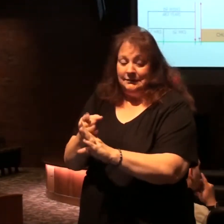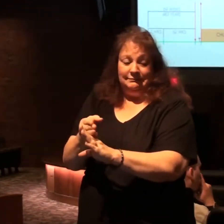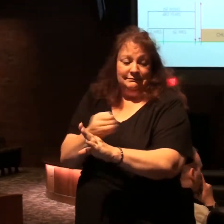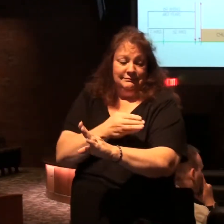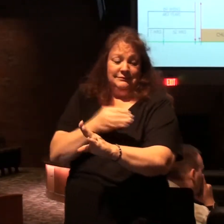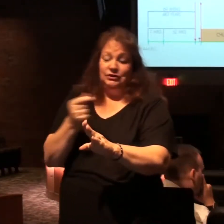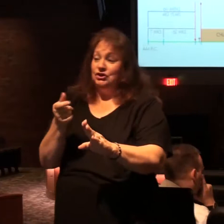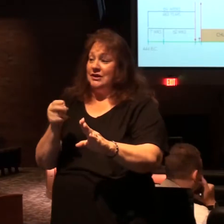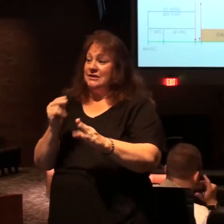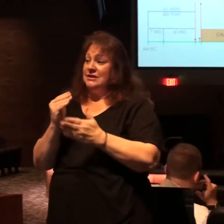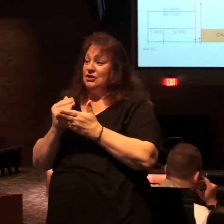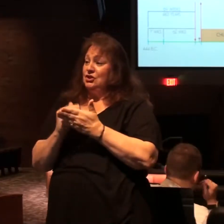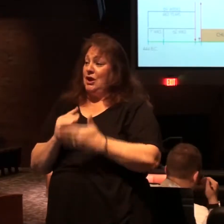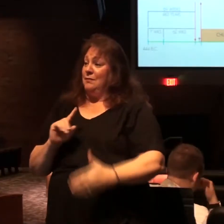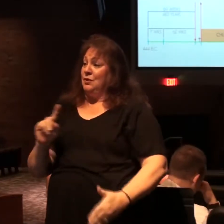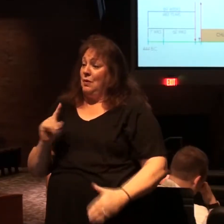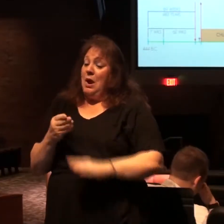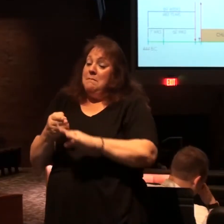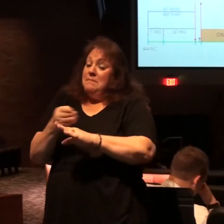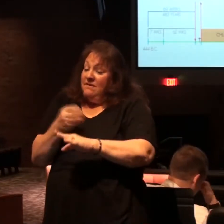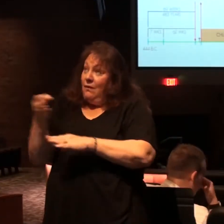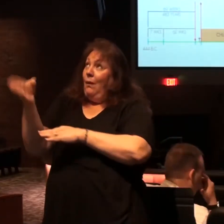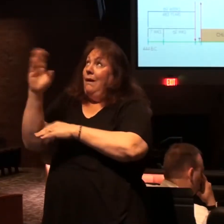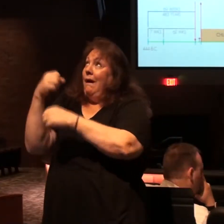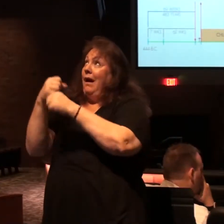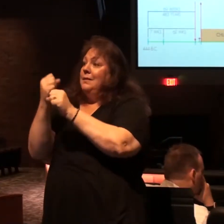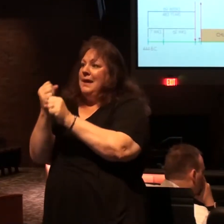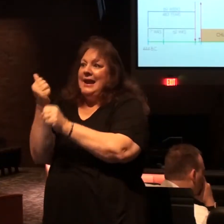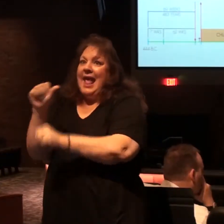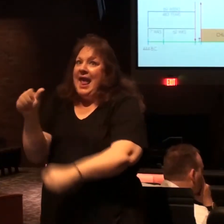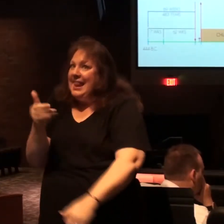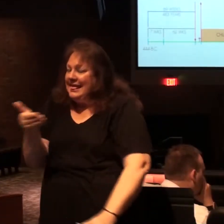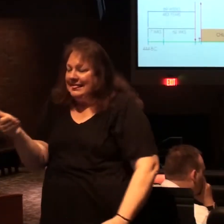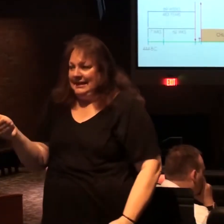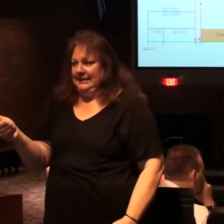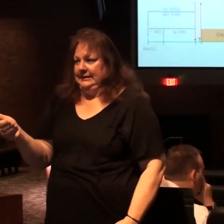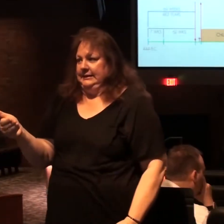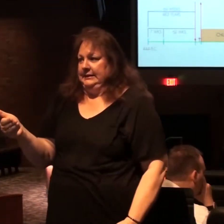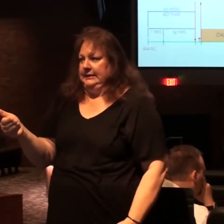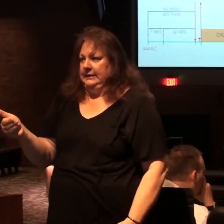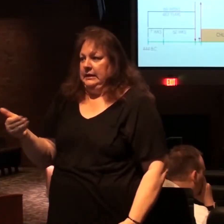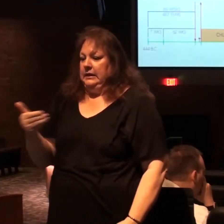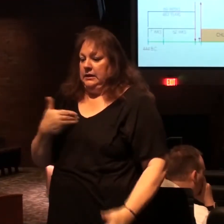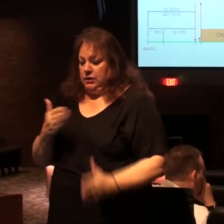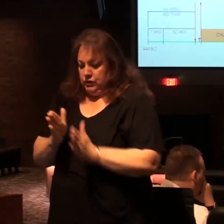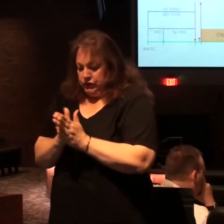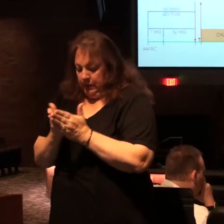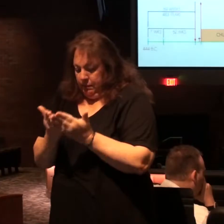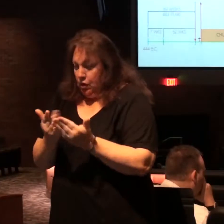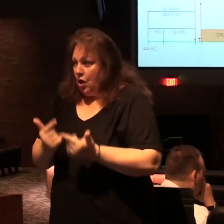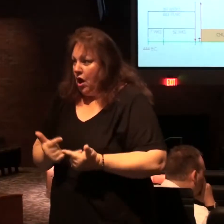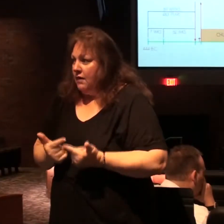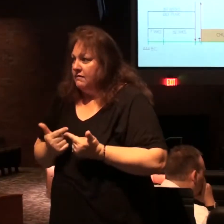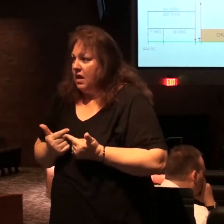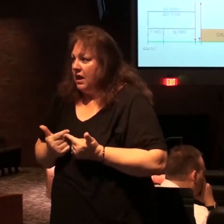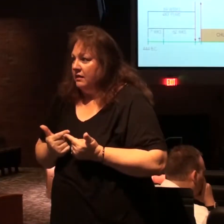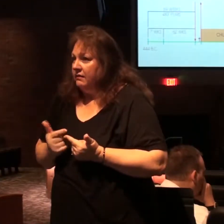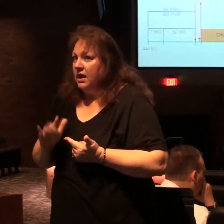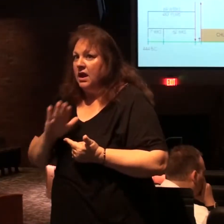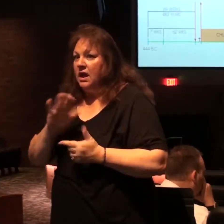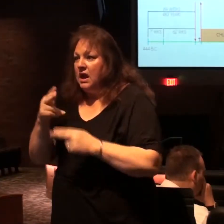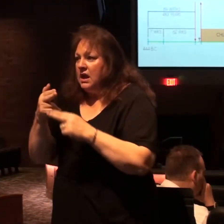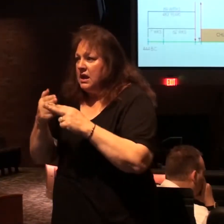in Genesis 1 before God created anything he had a book of life and he put names in there